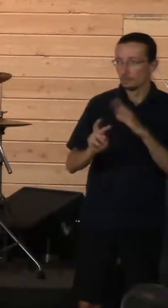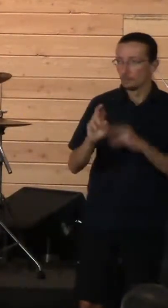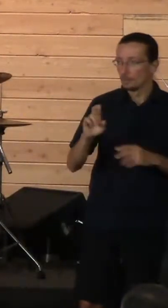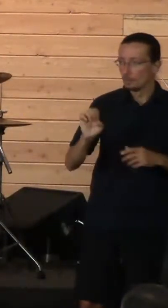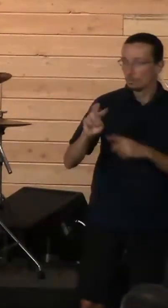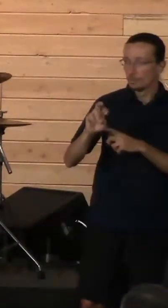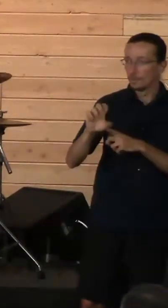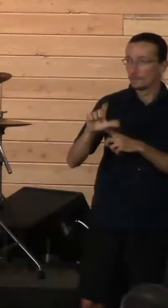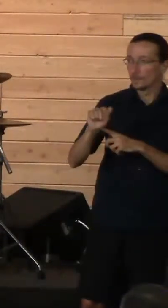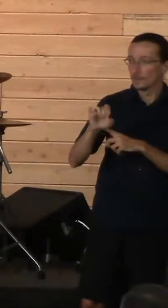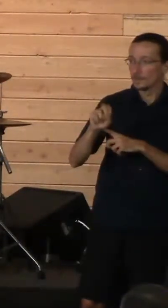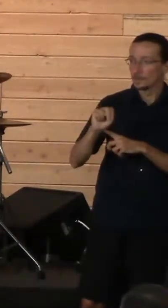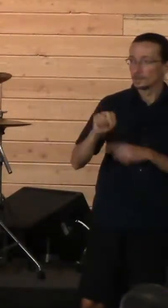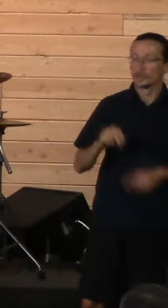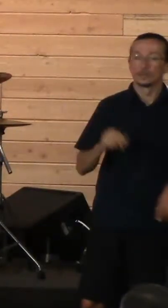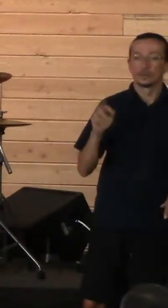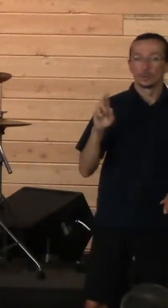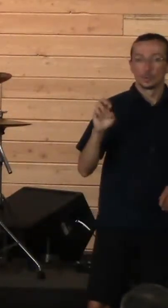It's Revelation 22.